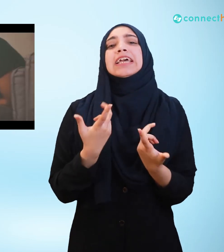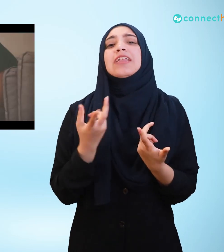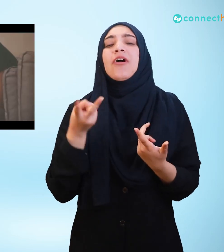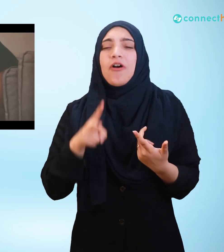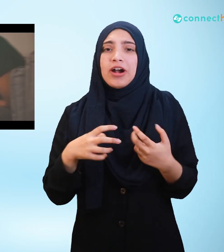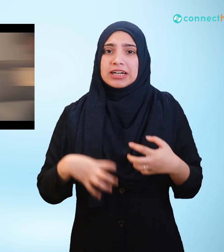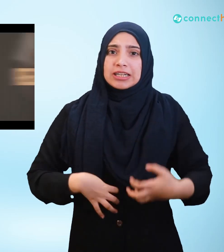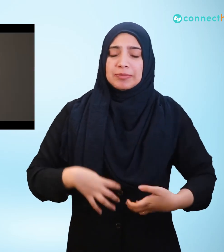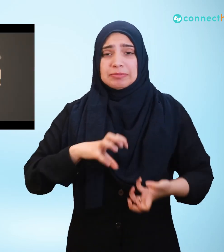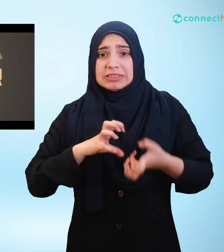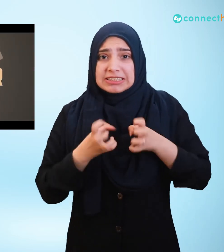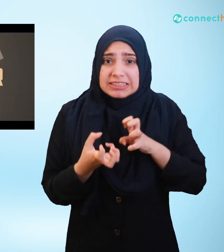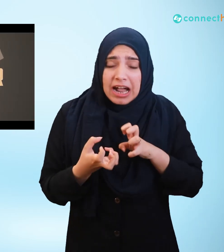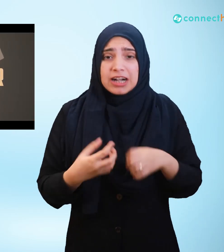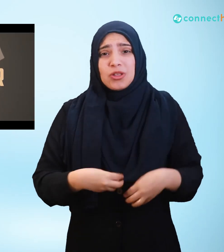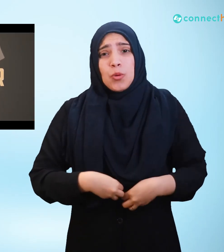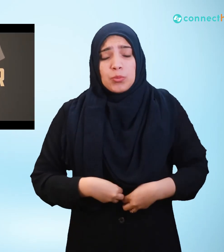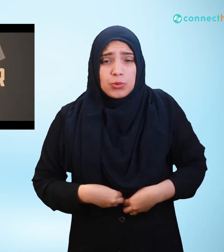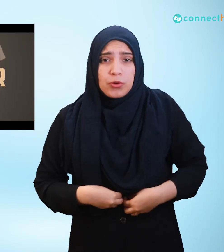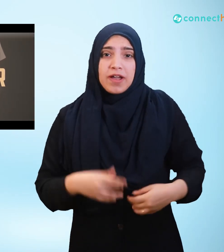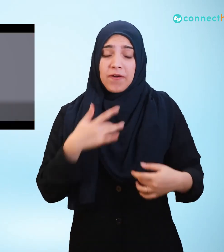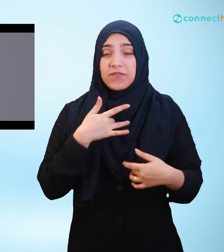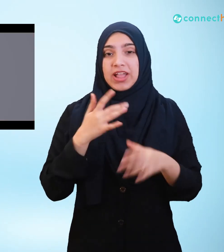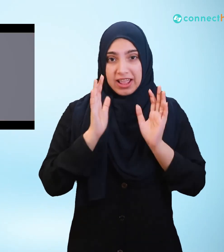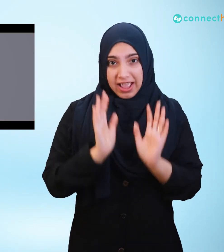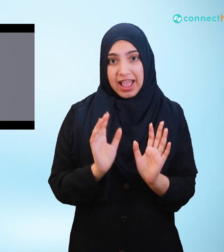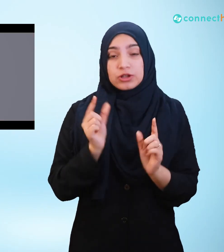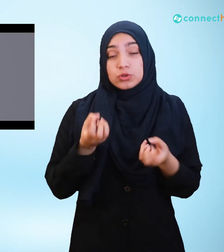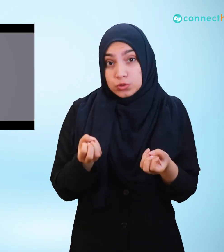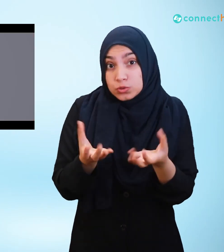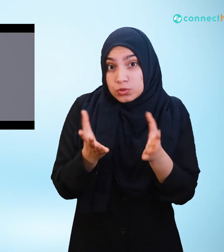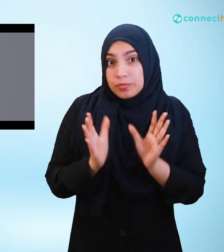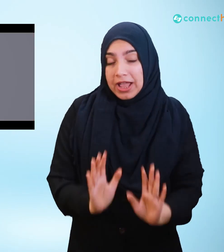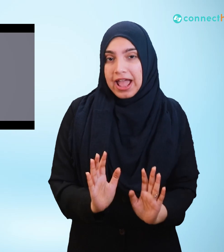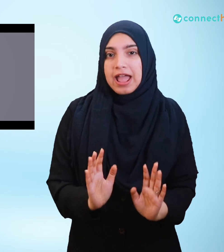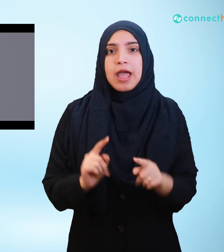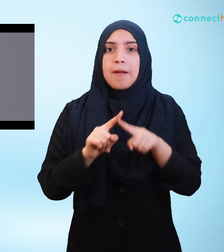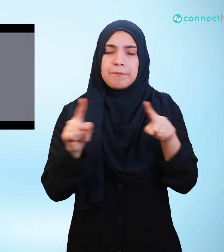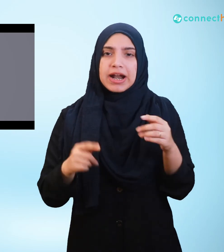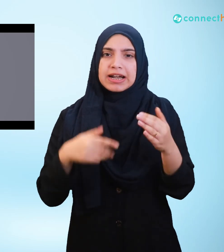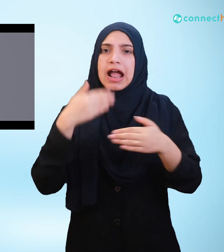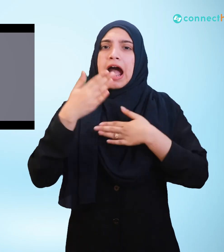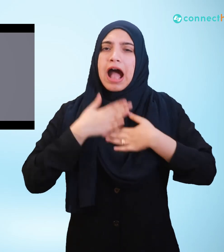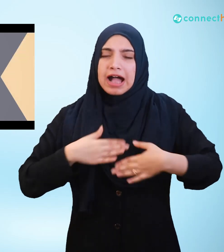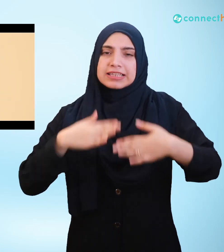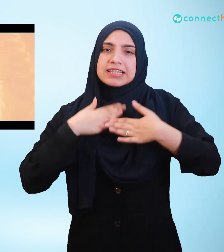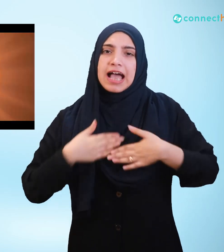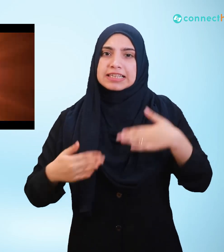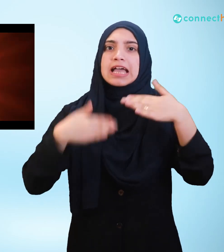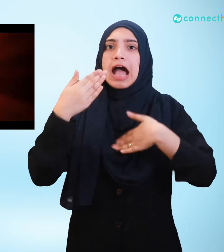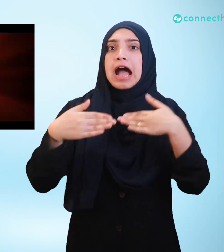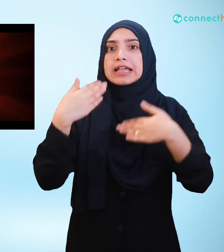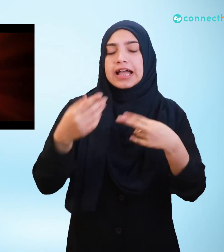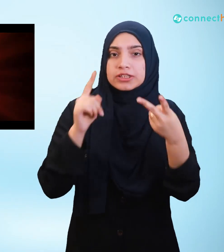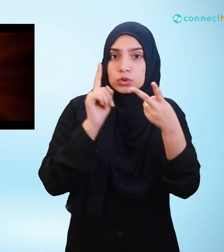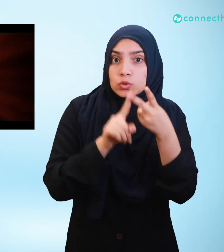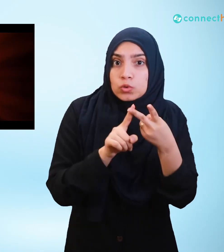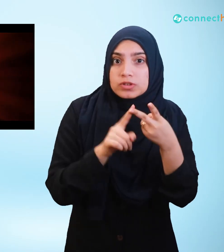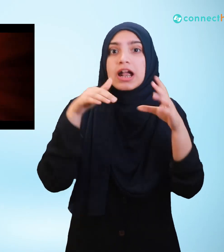nausea and intense hunger. Stage 2 During the second stage, the body becomes accustomed to the